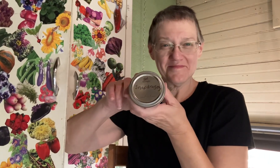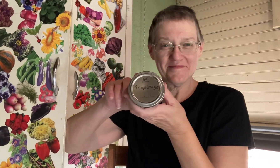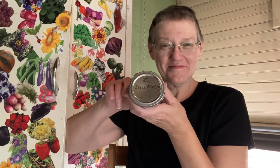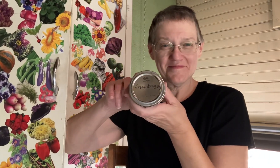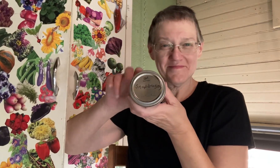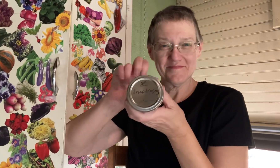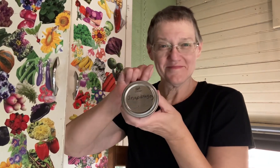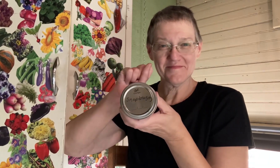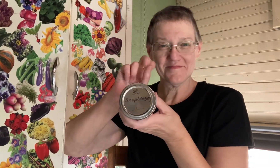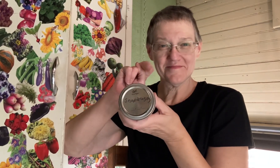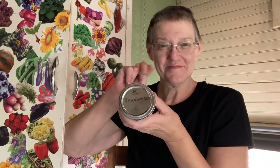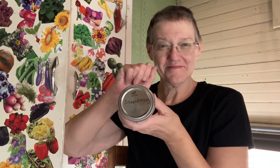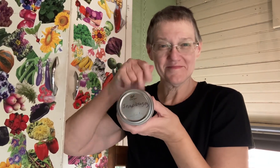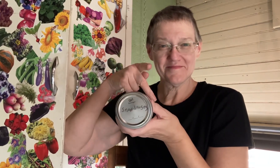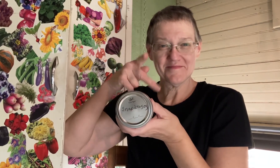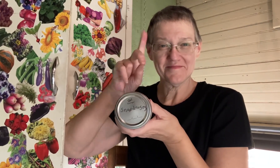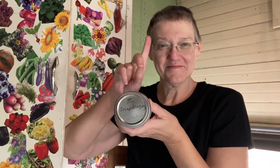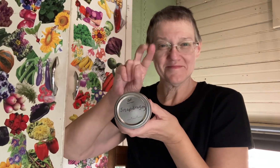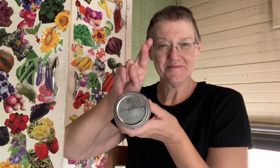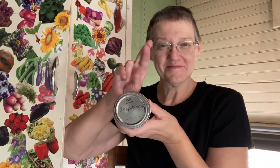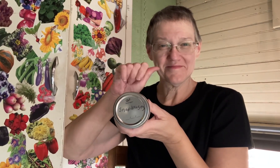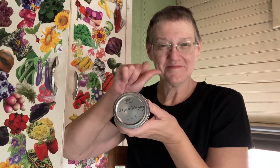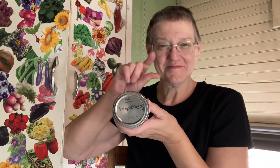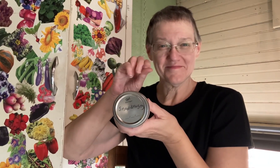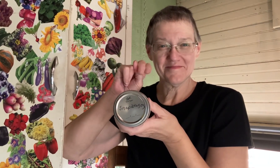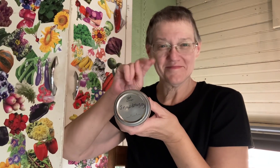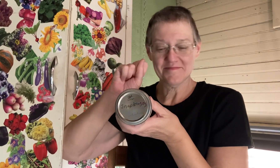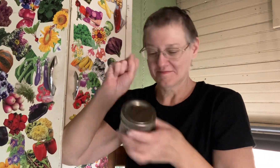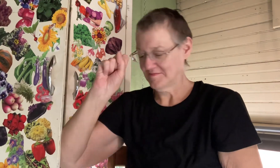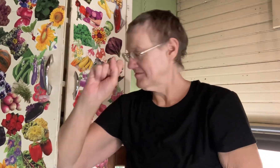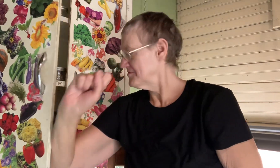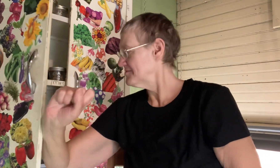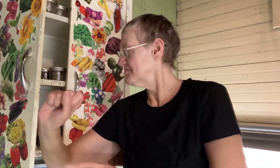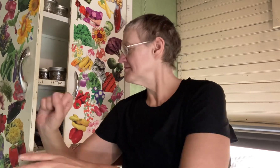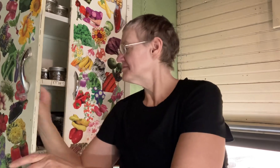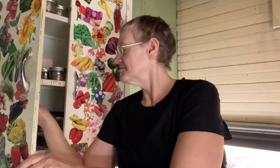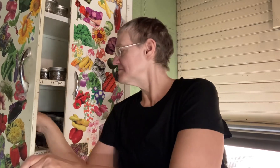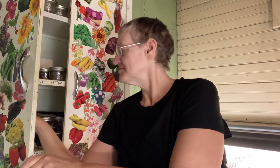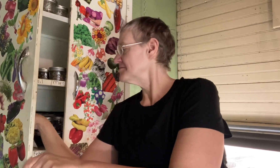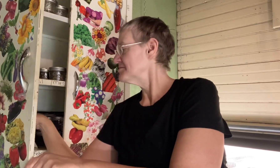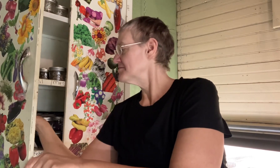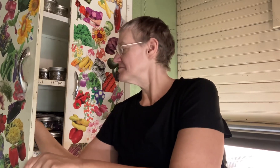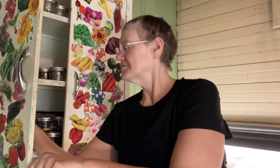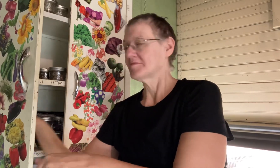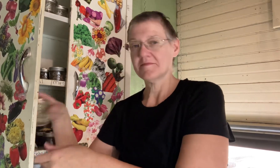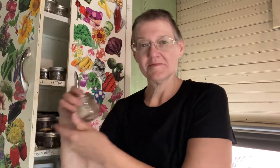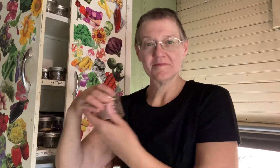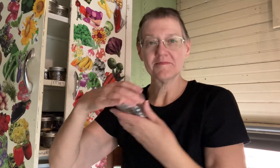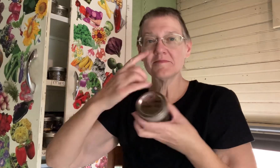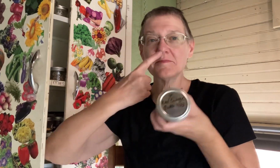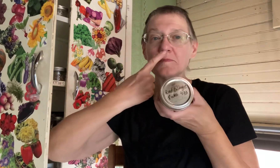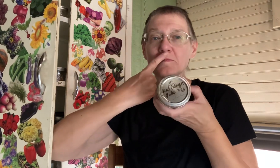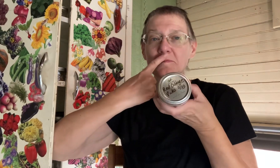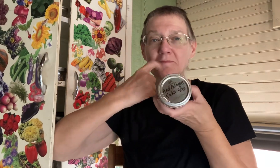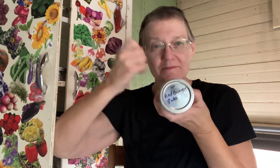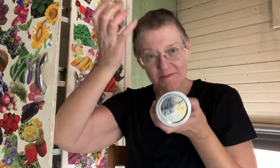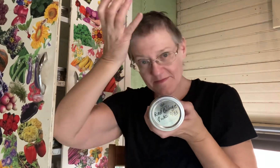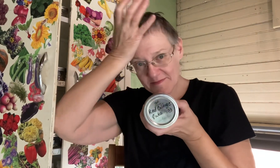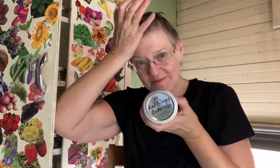snapdragons and we're also going to start red